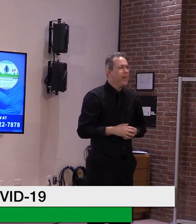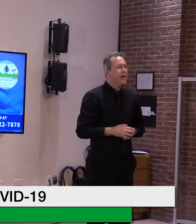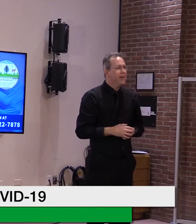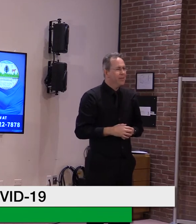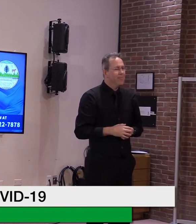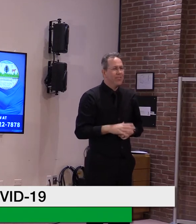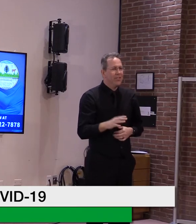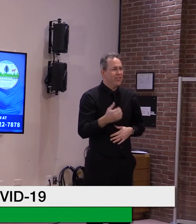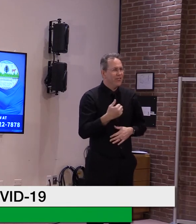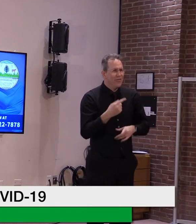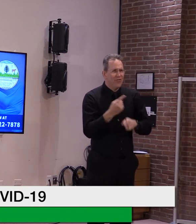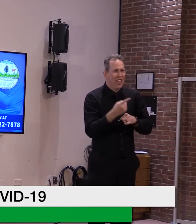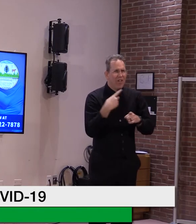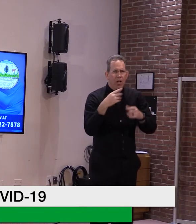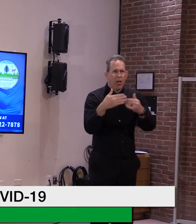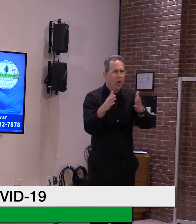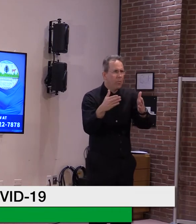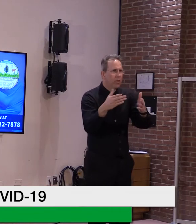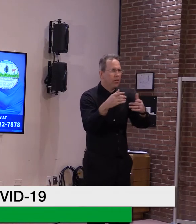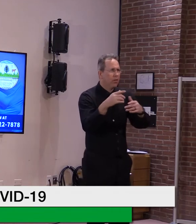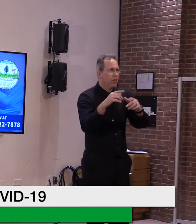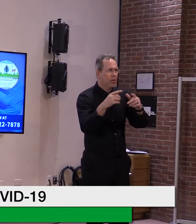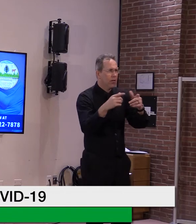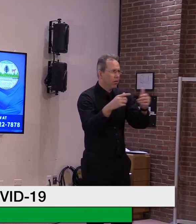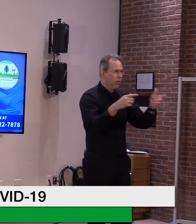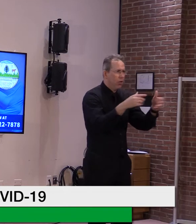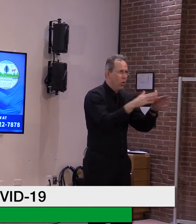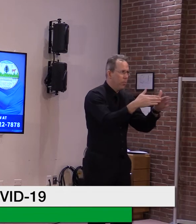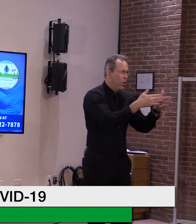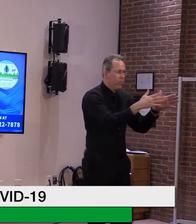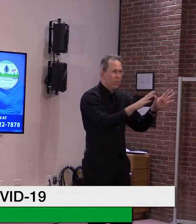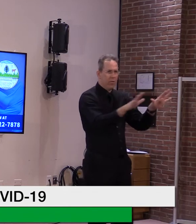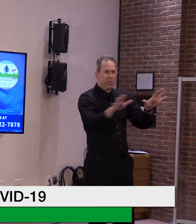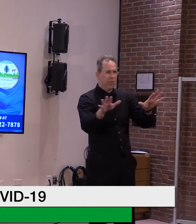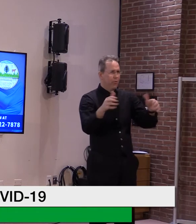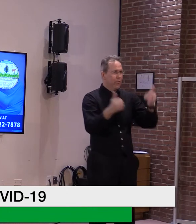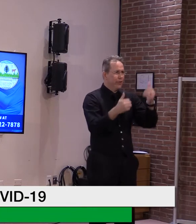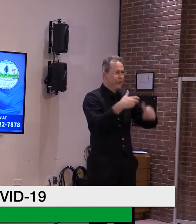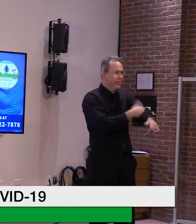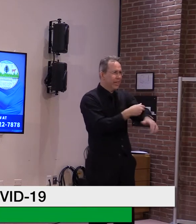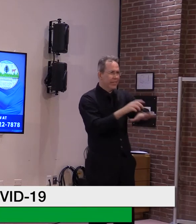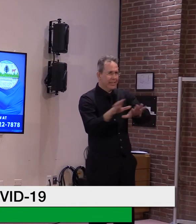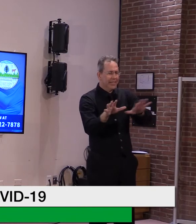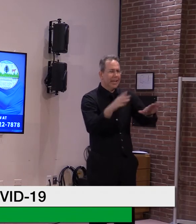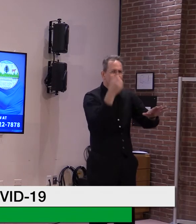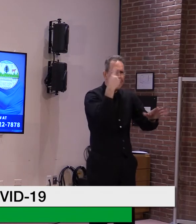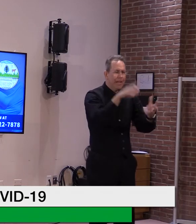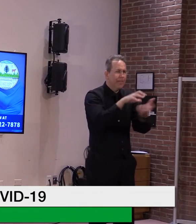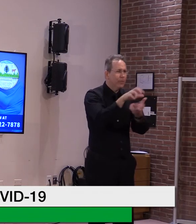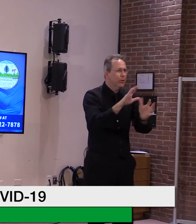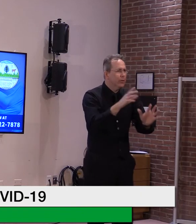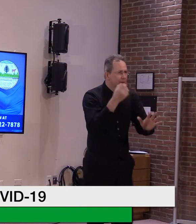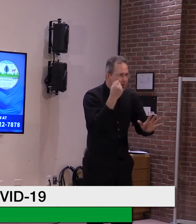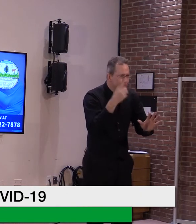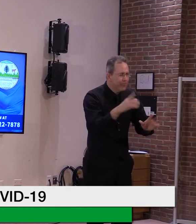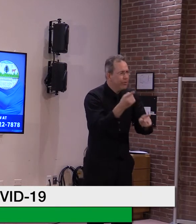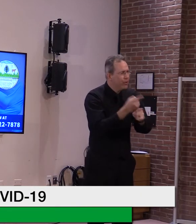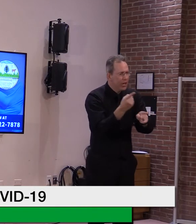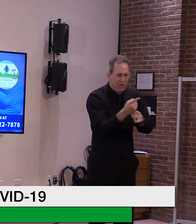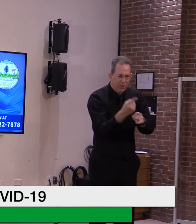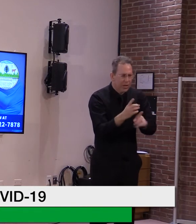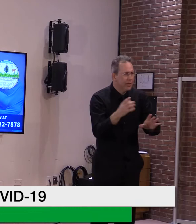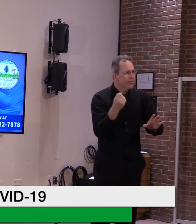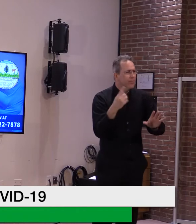a lot of, a lot of groups, um, this is, uh, something that could have been, uh, lost. I will say